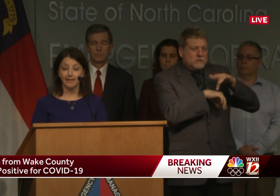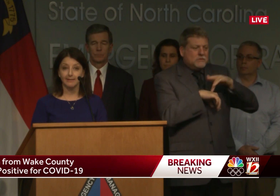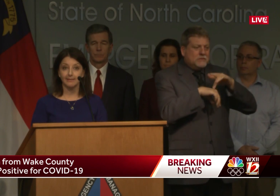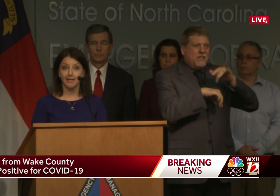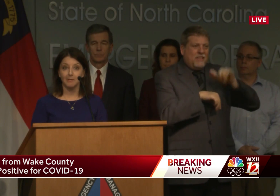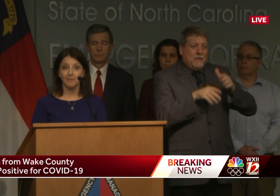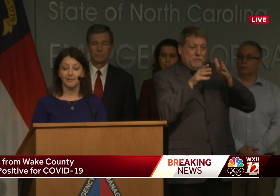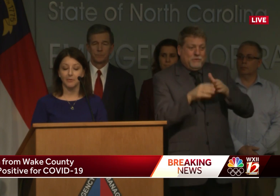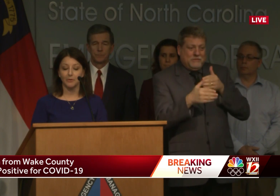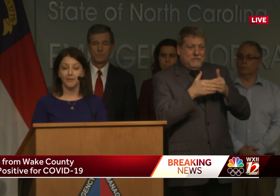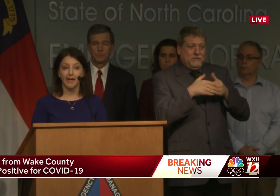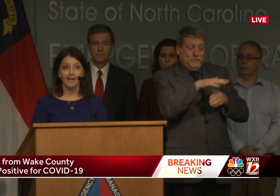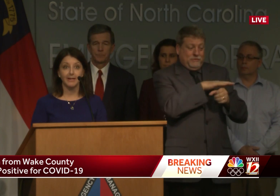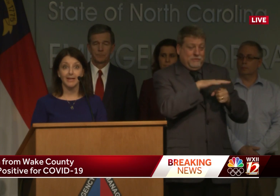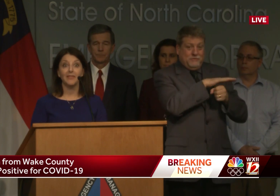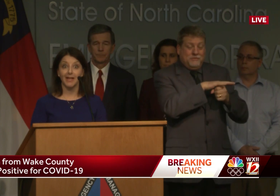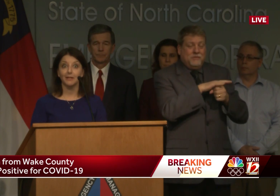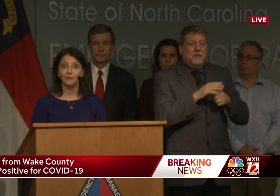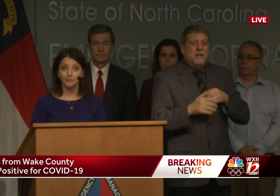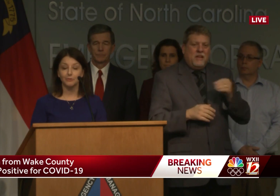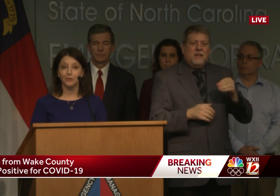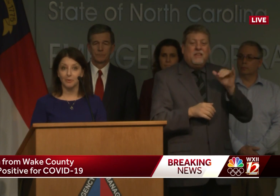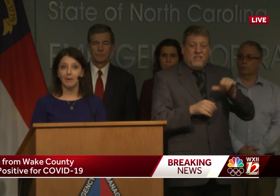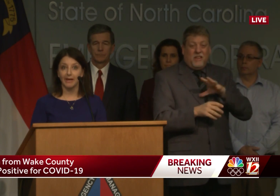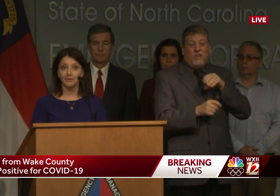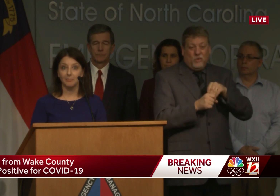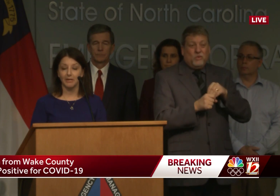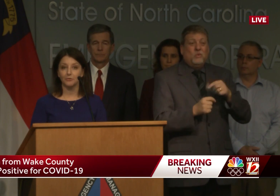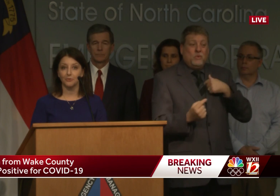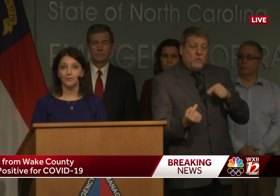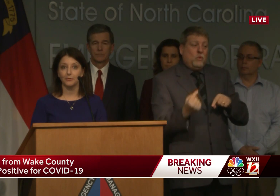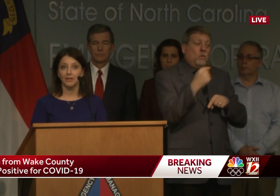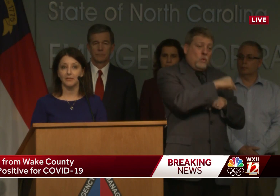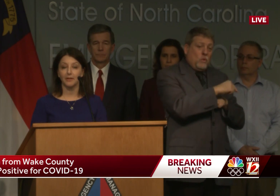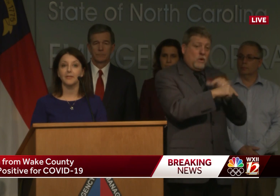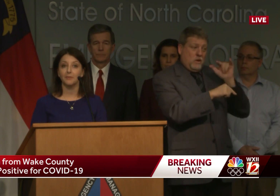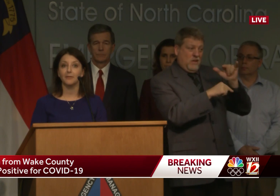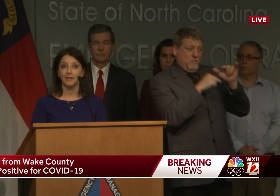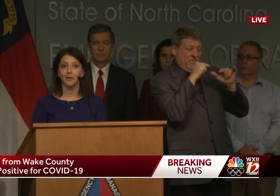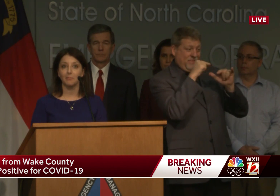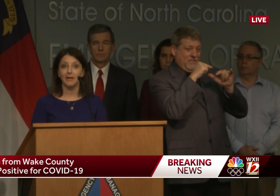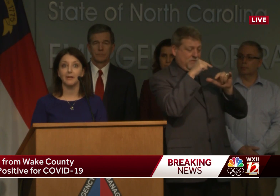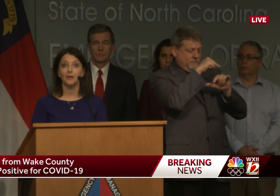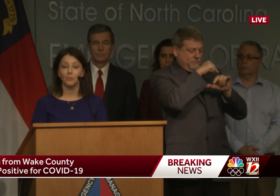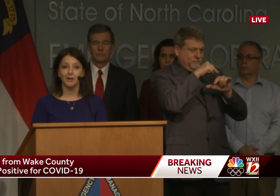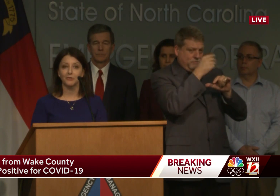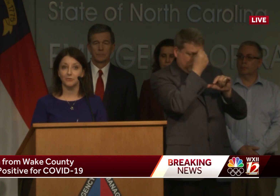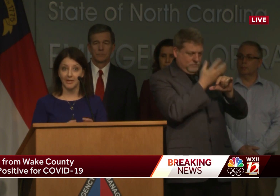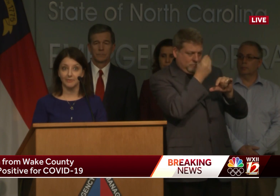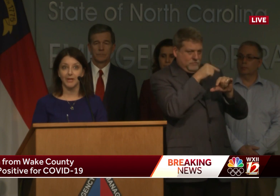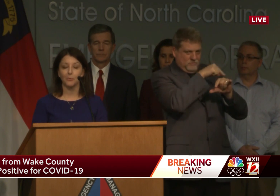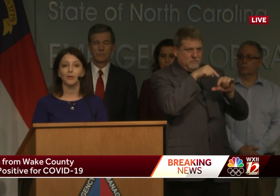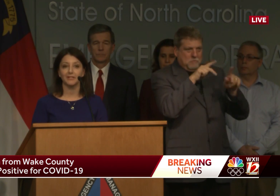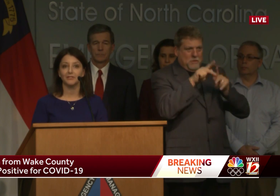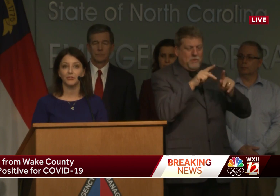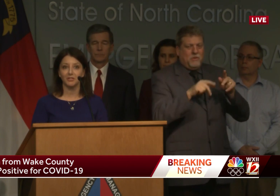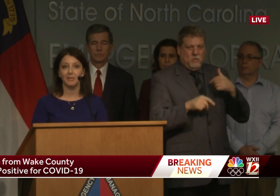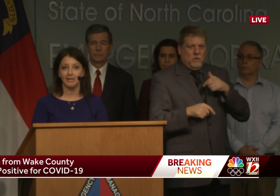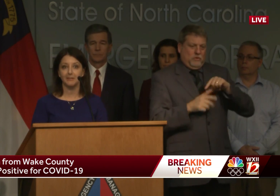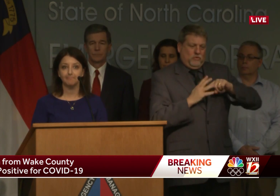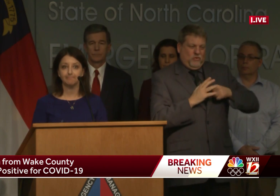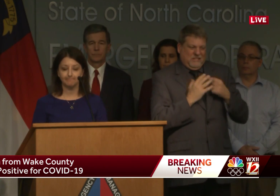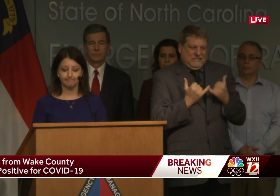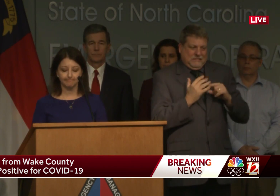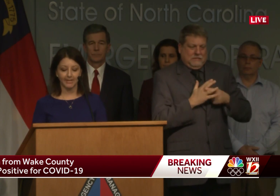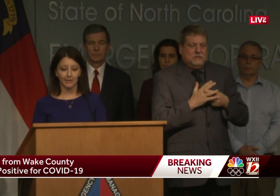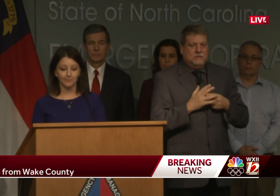contacts that they would have had, and that includes going back to making sure folks on that flight are made aware so that that work is just